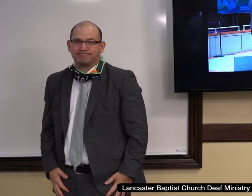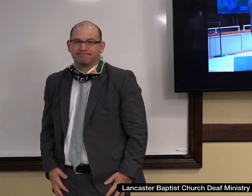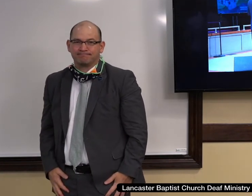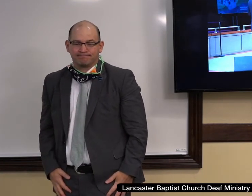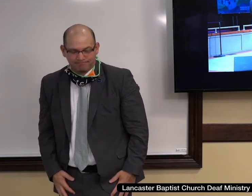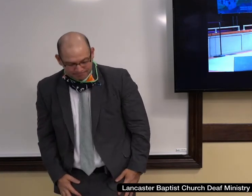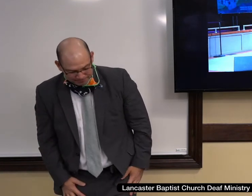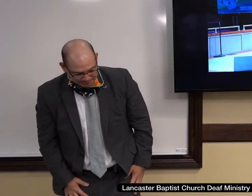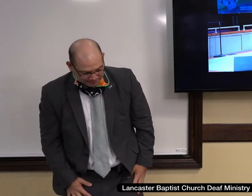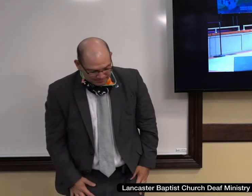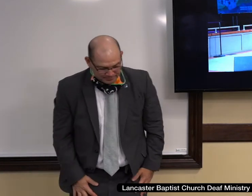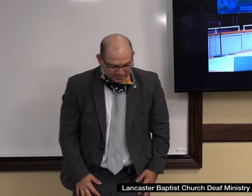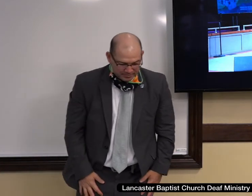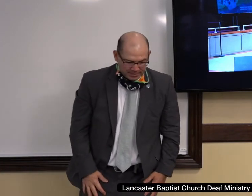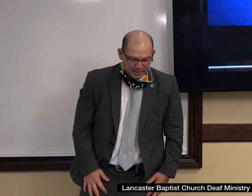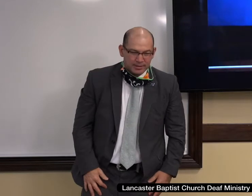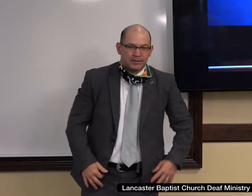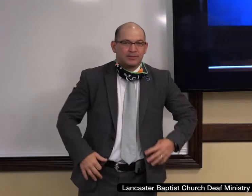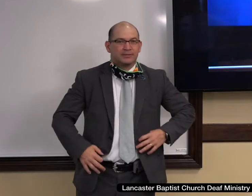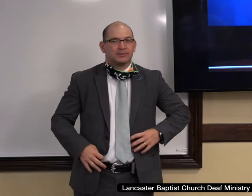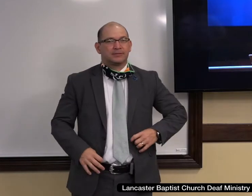I won't sing the other verses. I'm not sure you can handle it.